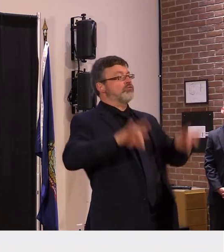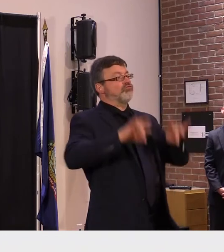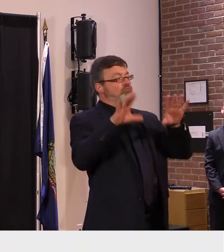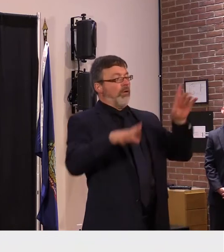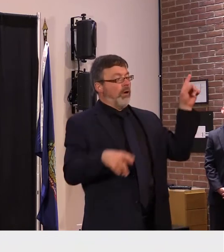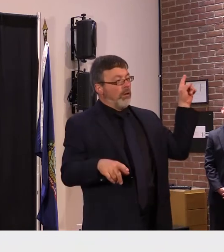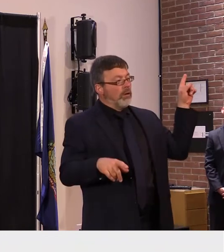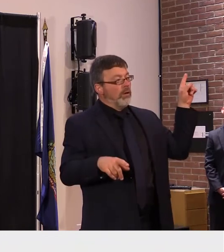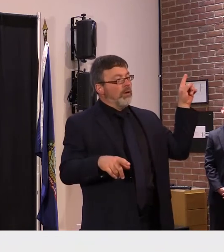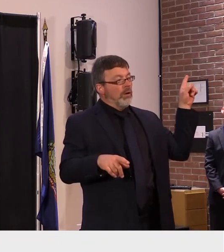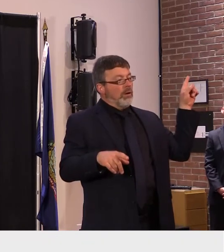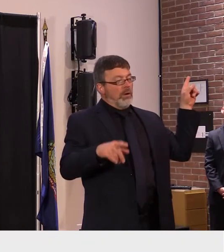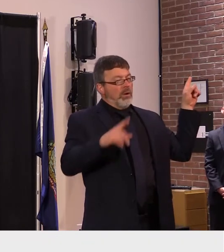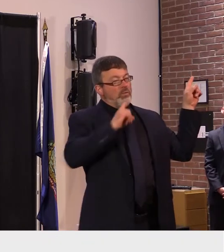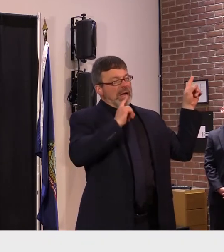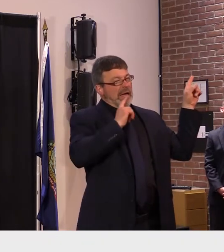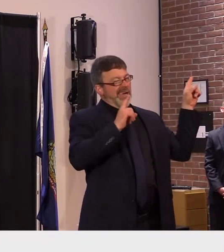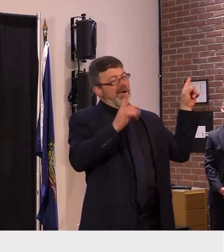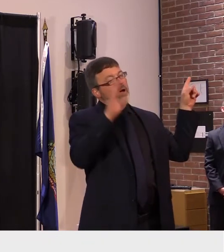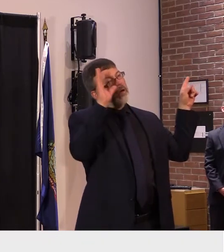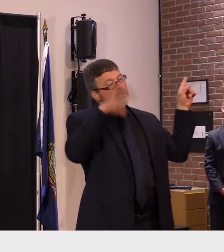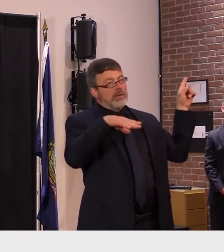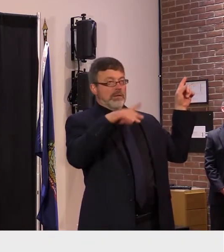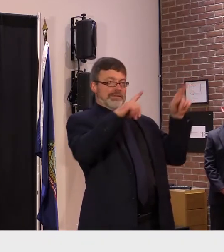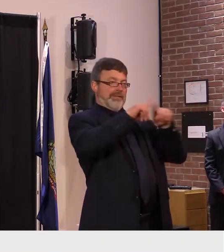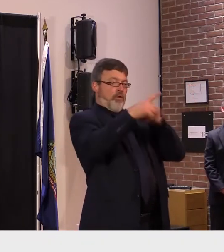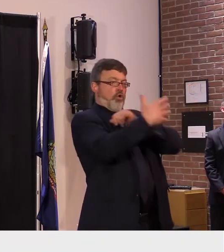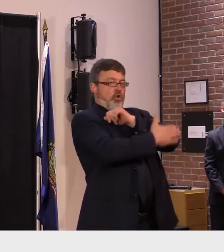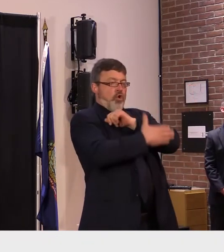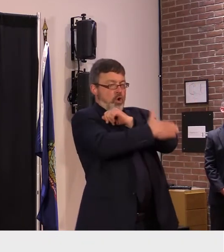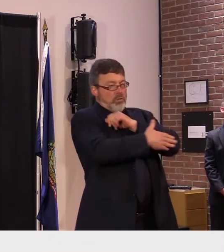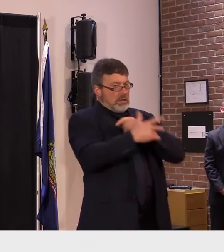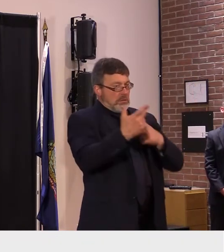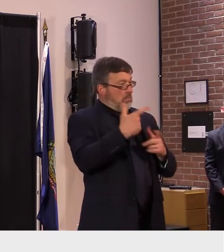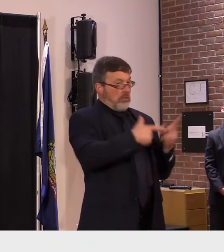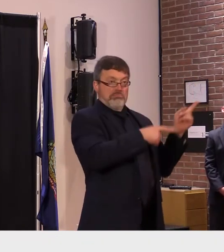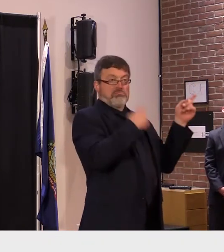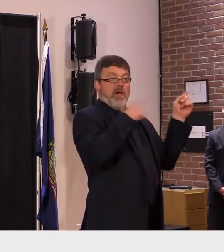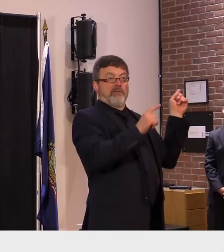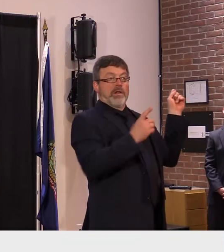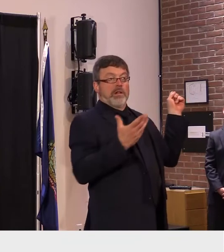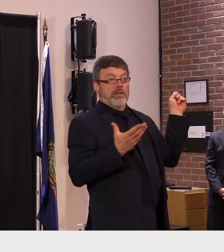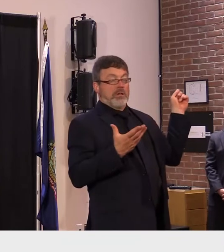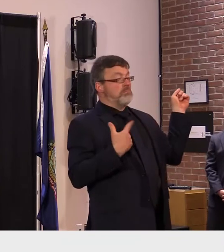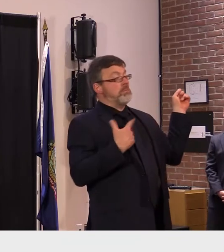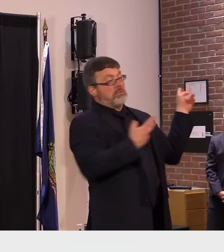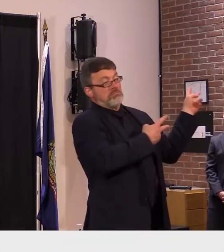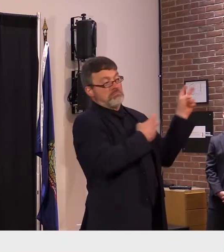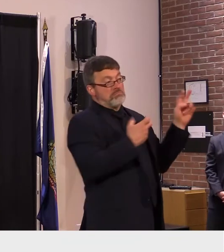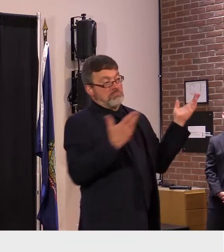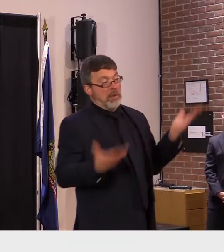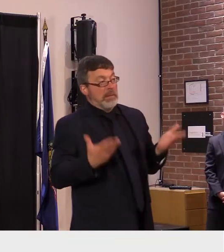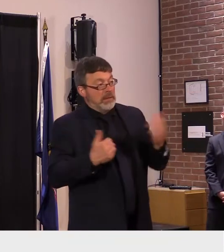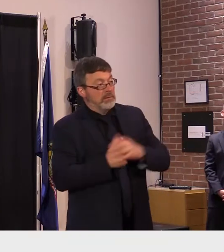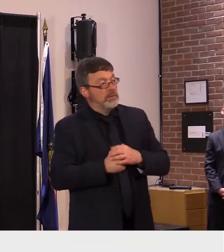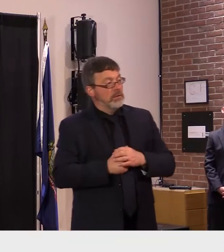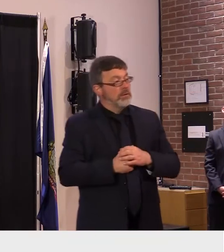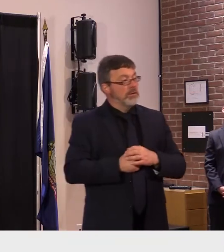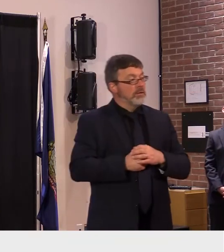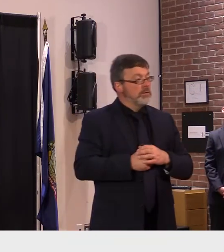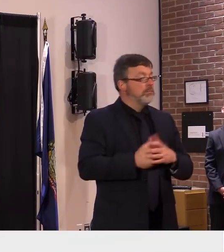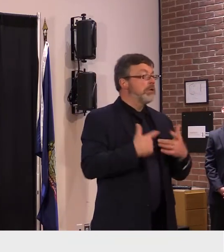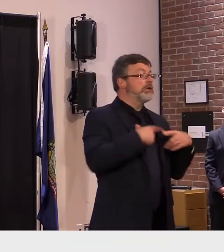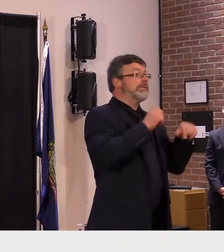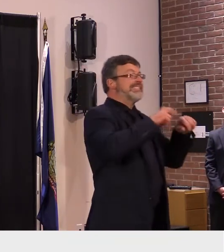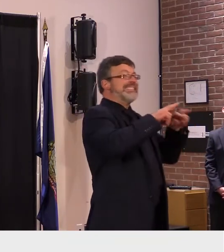vermont and um whether the sites have been shown to have validity in terms of